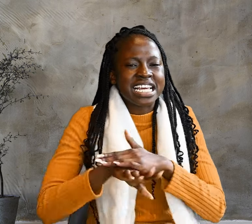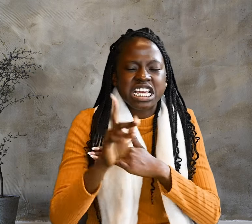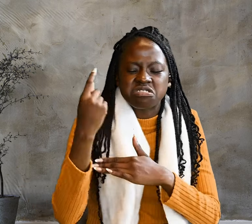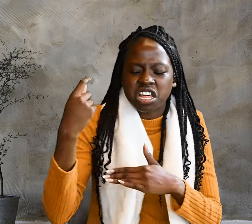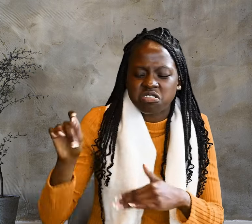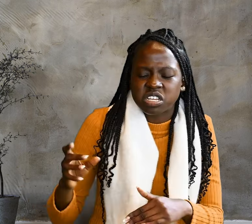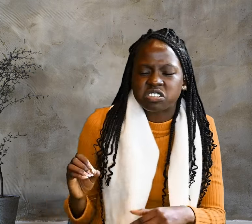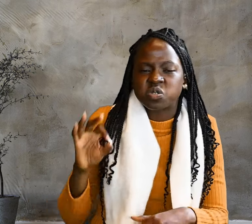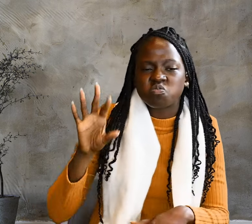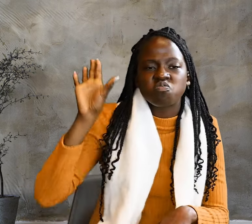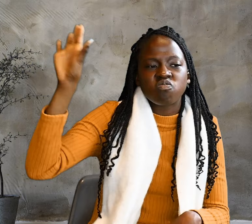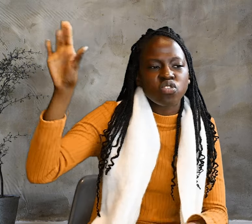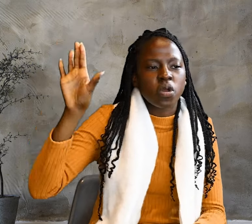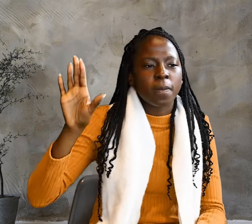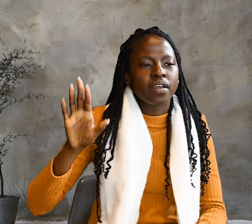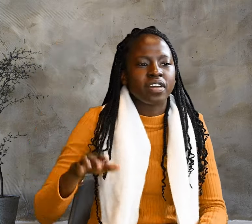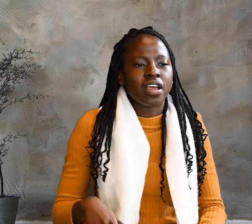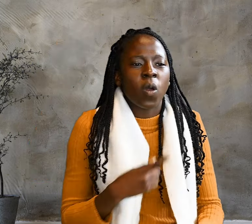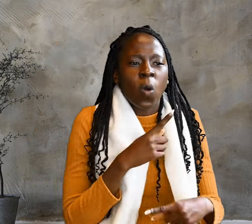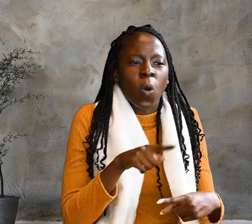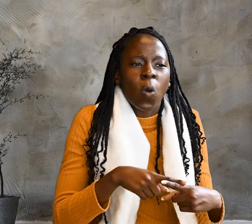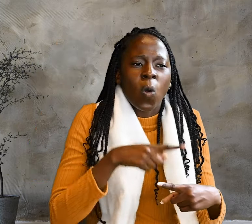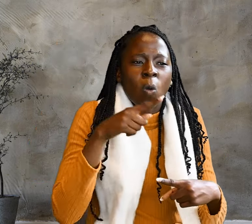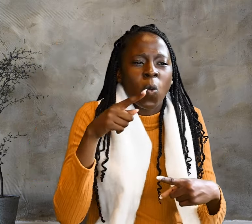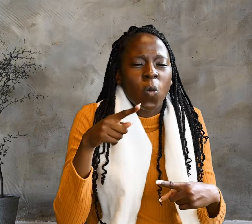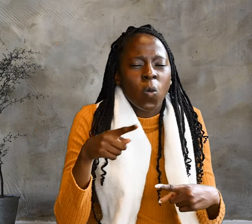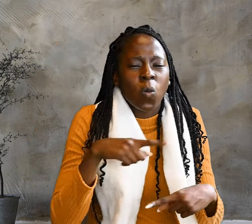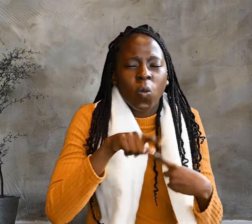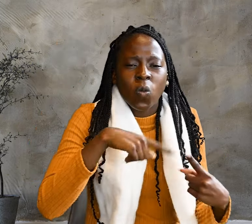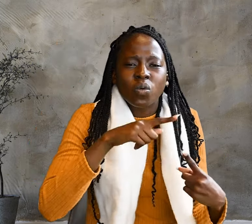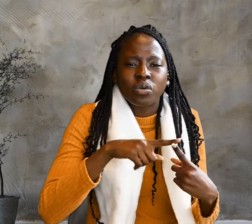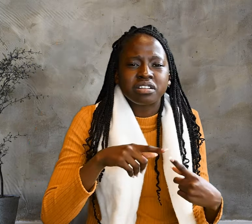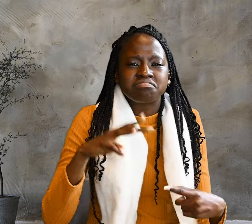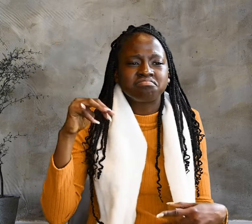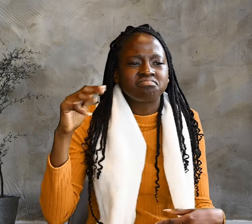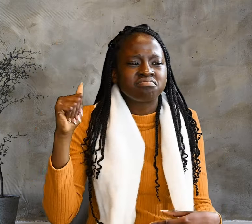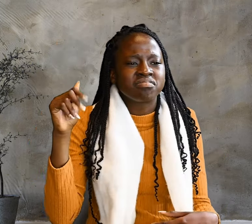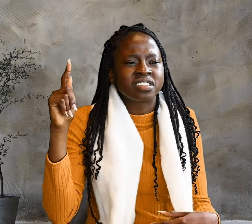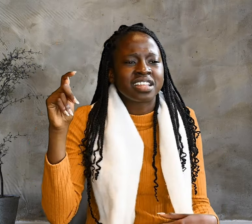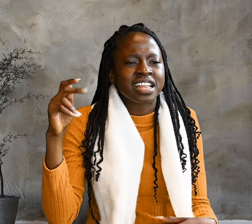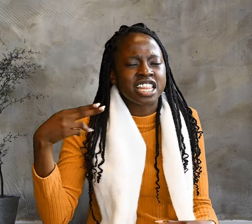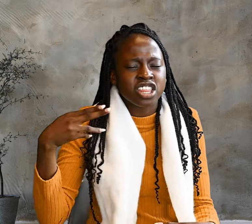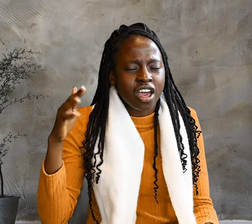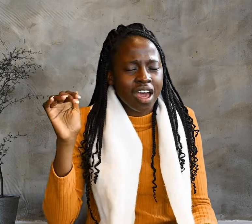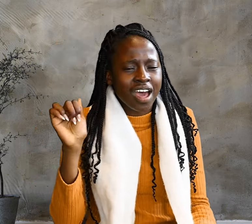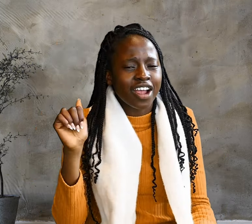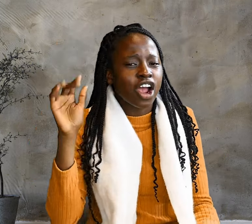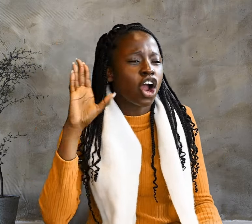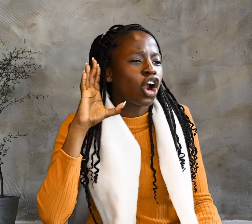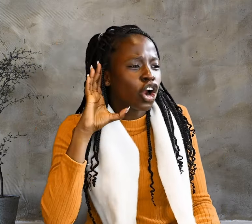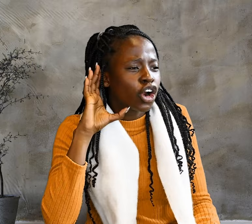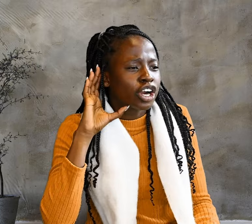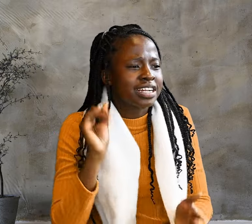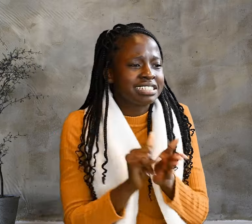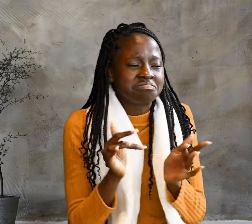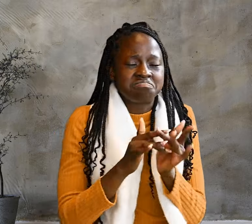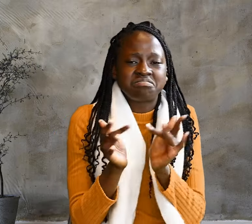When Martha heard that Jesus was coming, she went out to meet him, but Mary stayed at home.